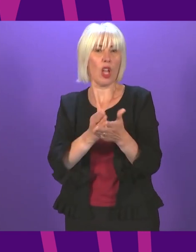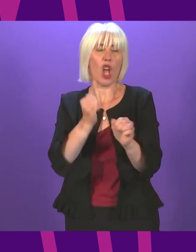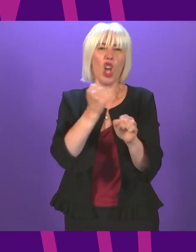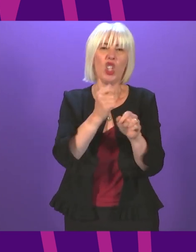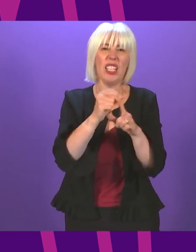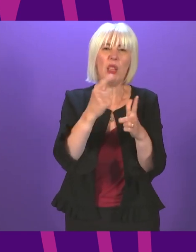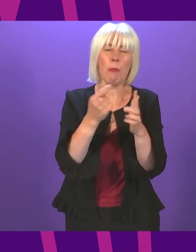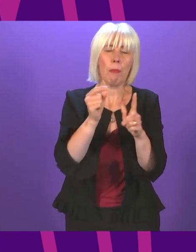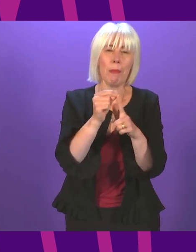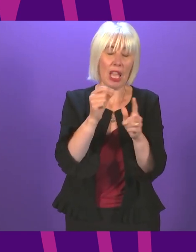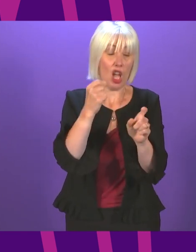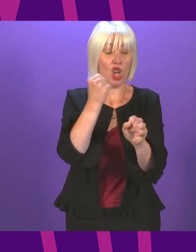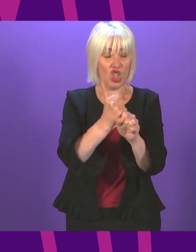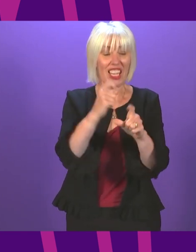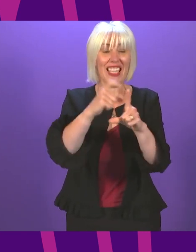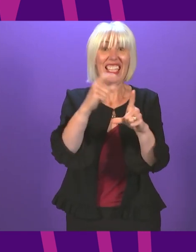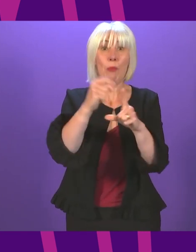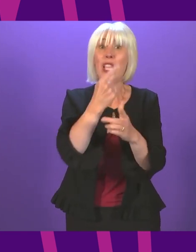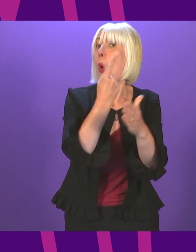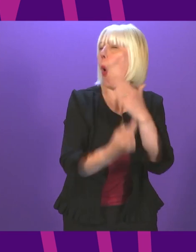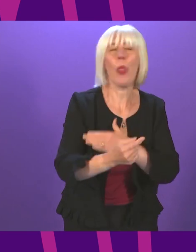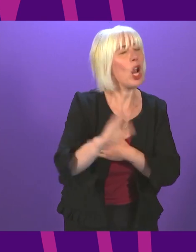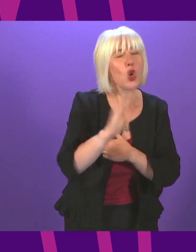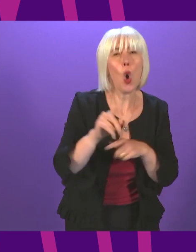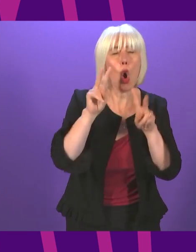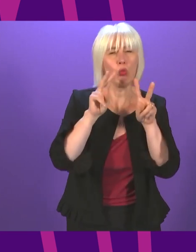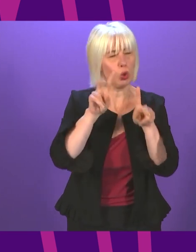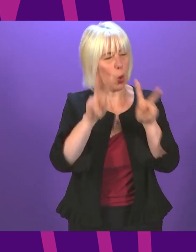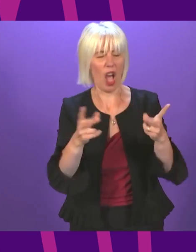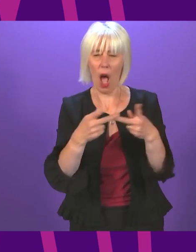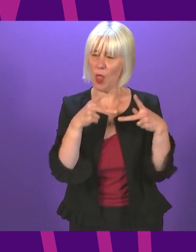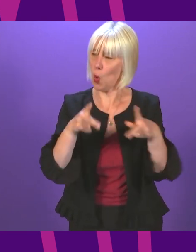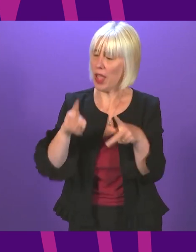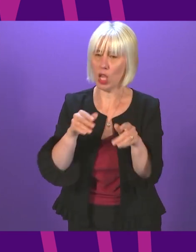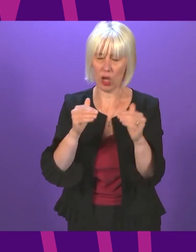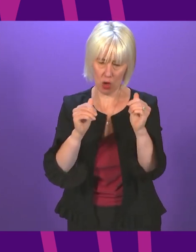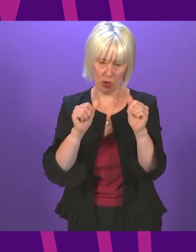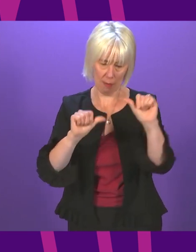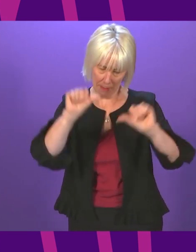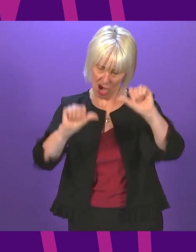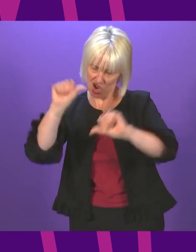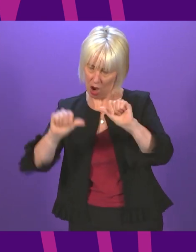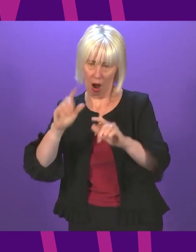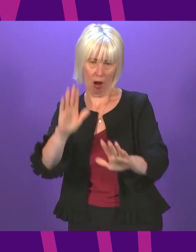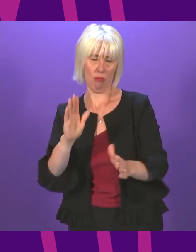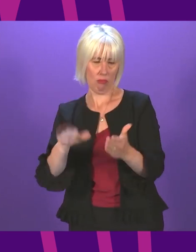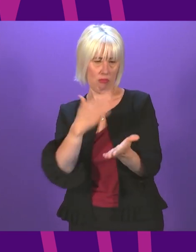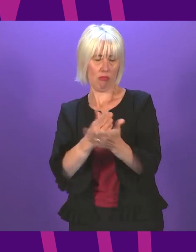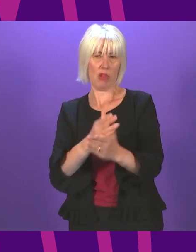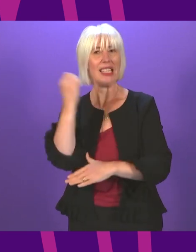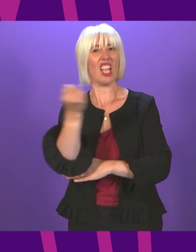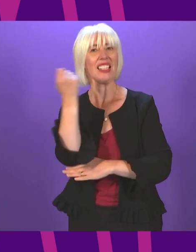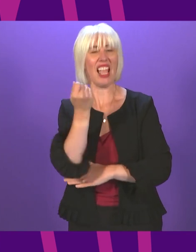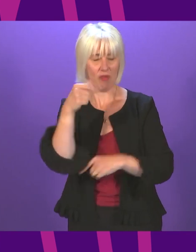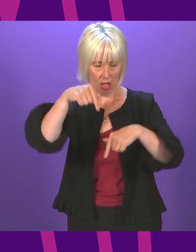and it's at the heart of this agreement there is an agreement to develop those metrics of how we measure our success